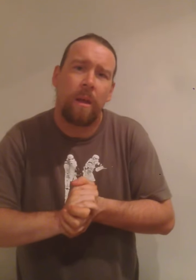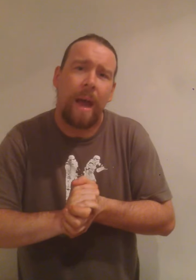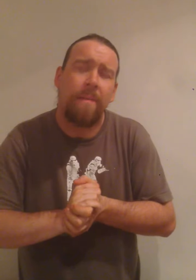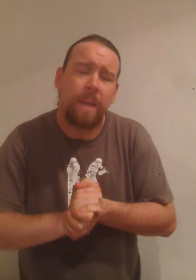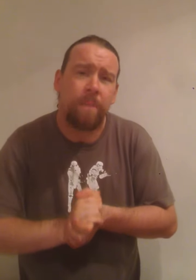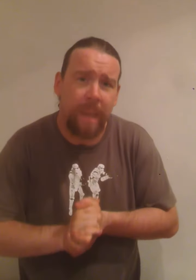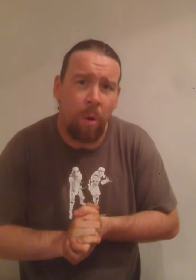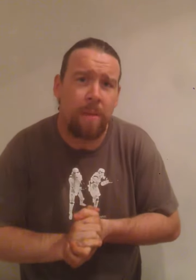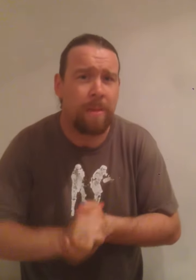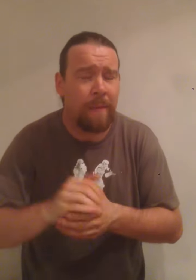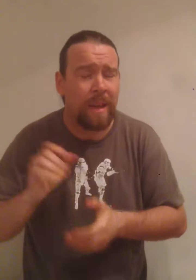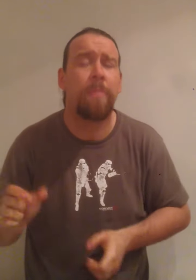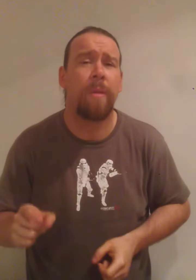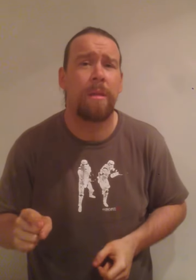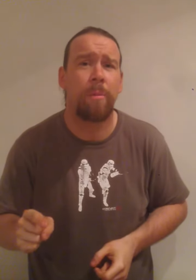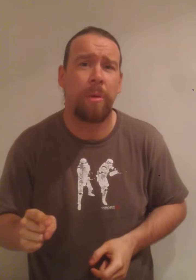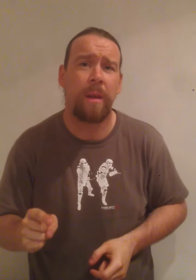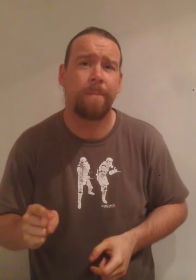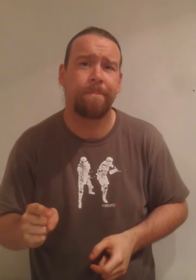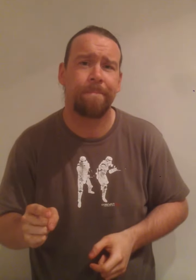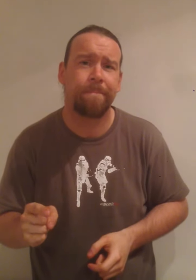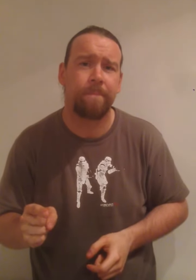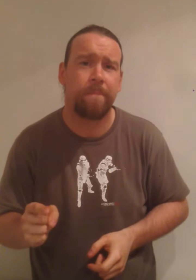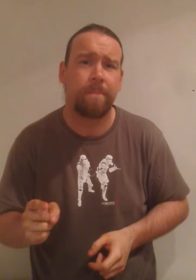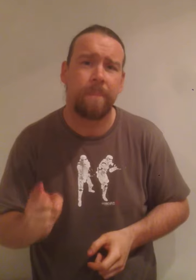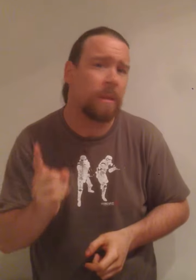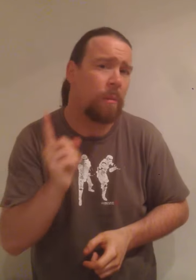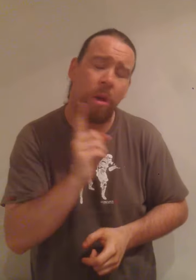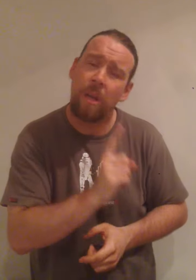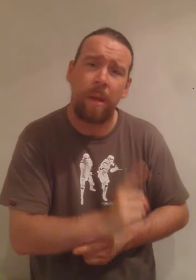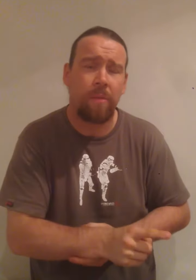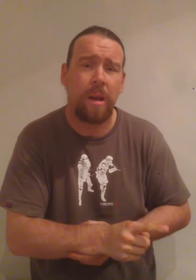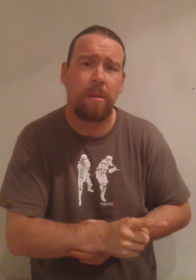I've said from day one since I ever came to SWE. I'm not here to make friends.